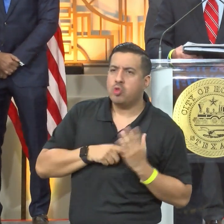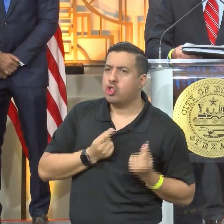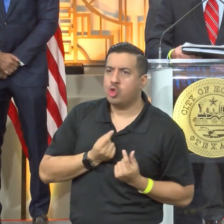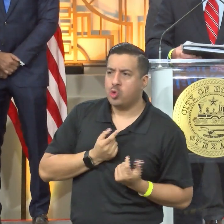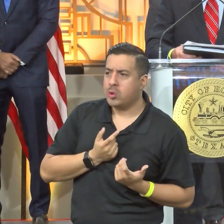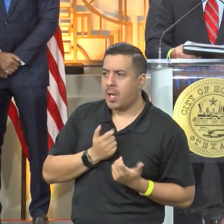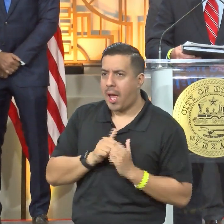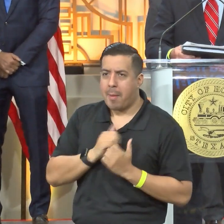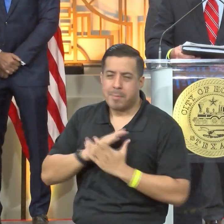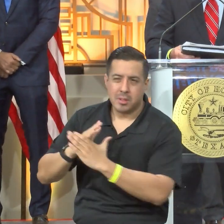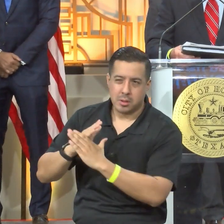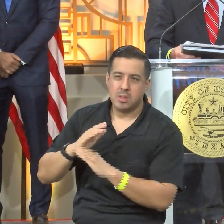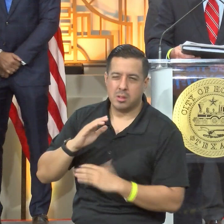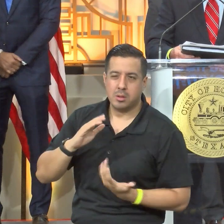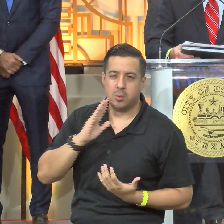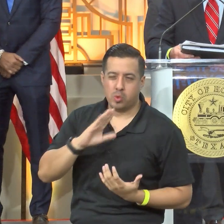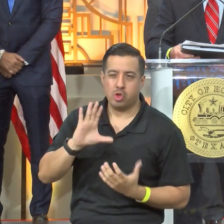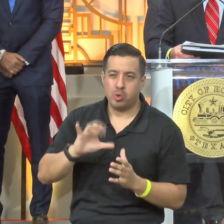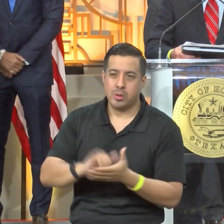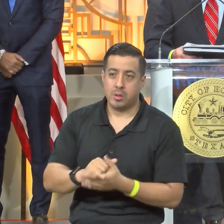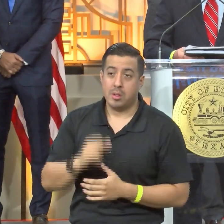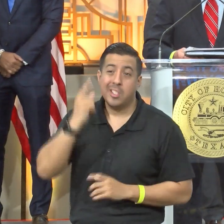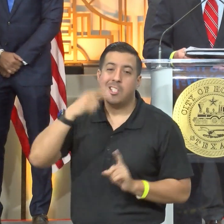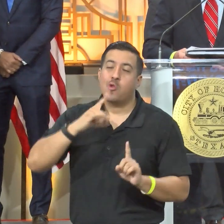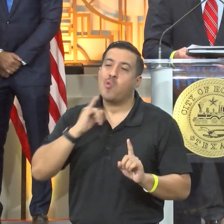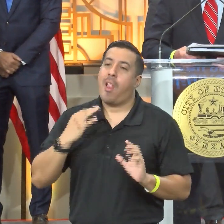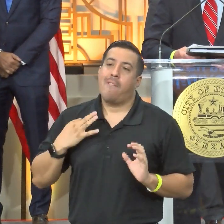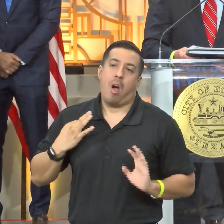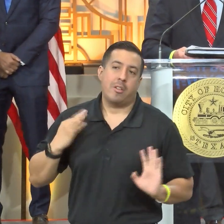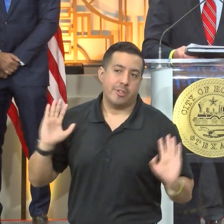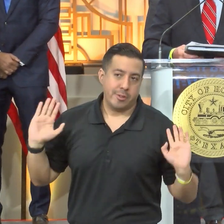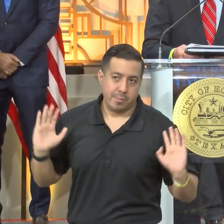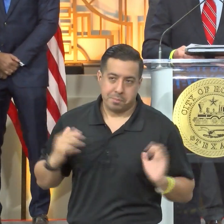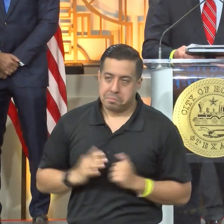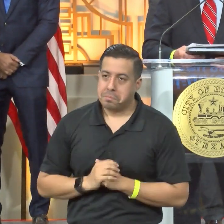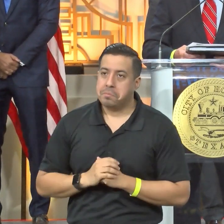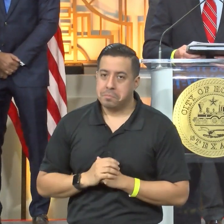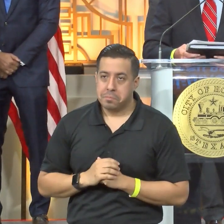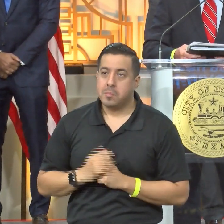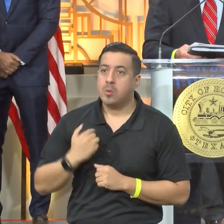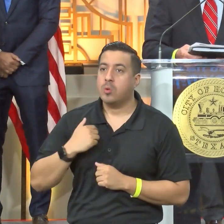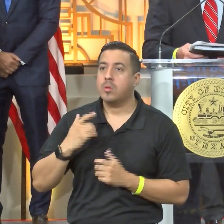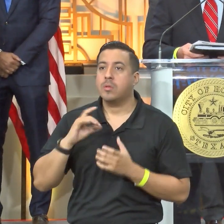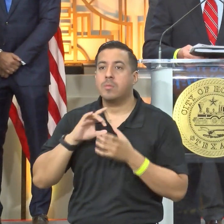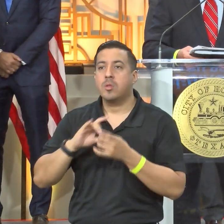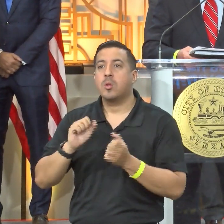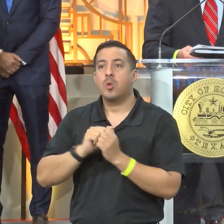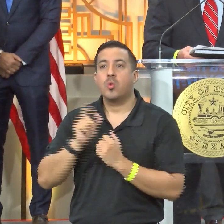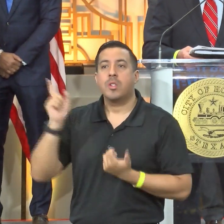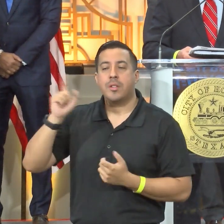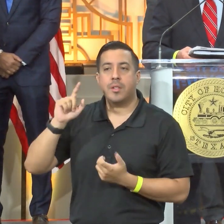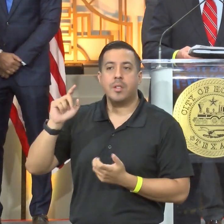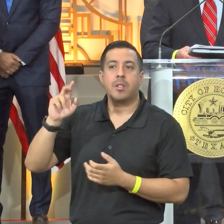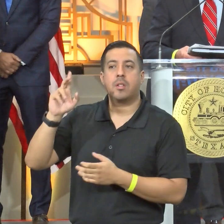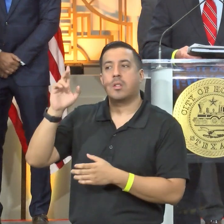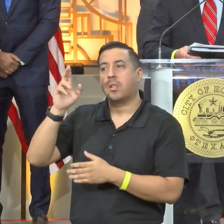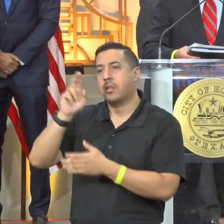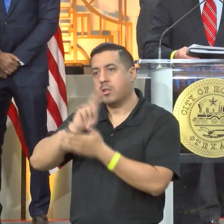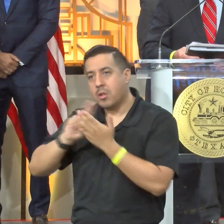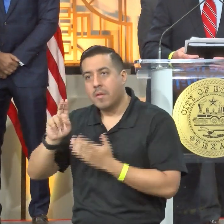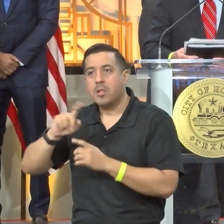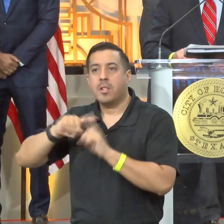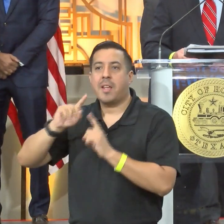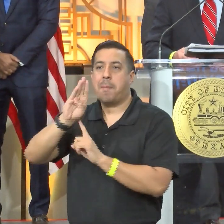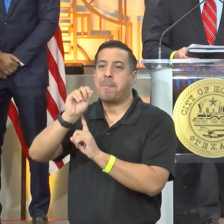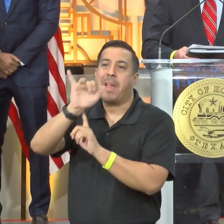as I said this is voluntary we're doing it in relation with Rice University the Kinder Institute the CDC and